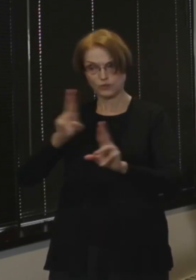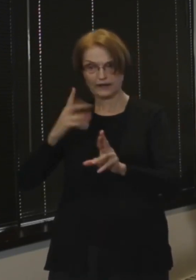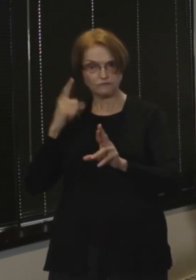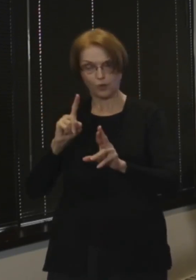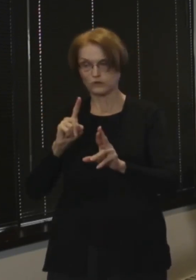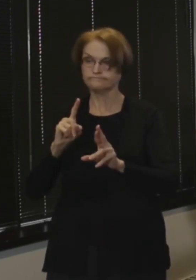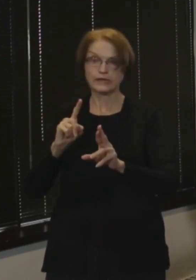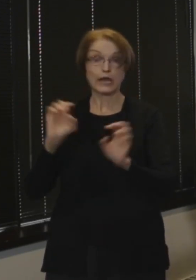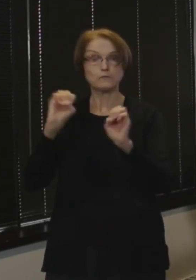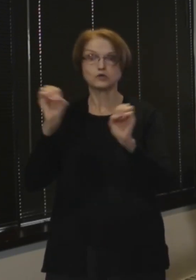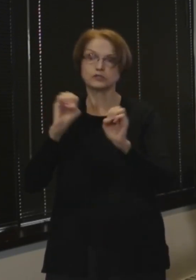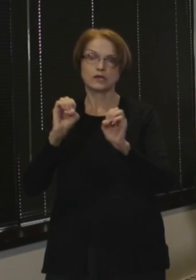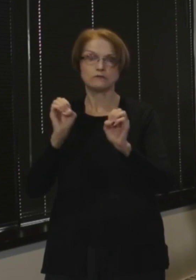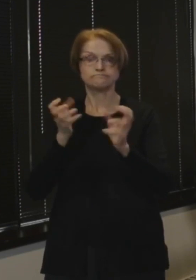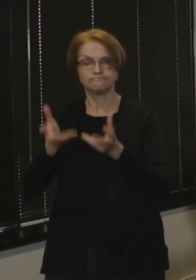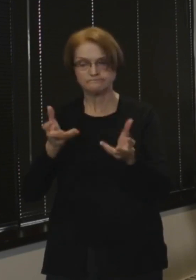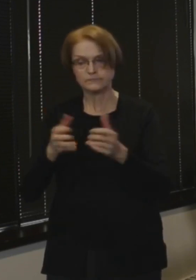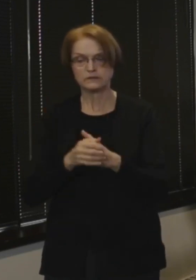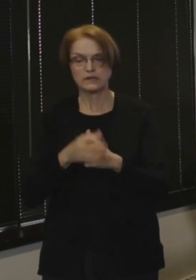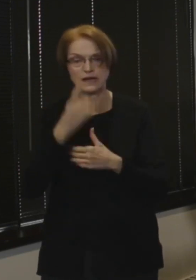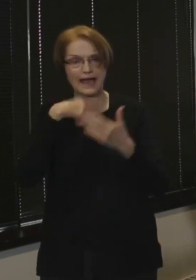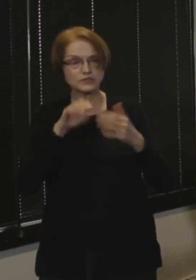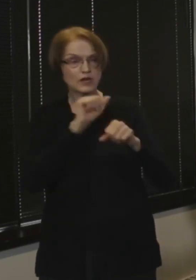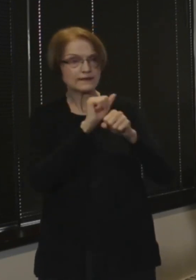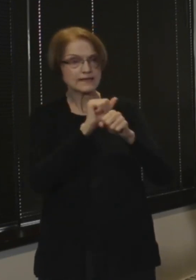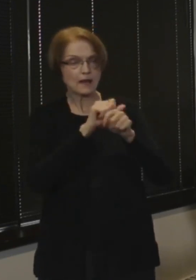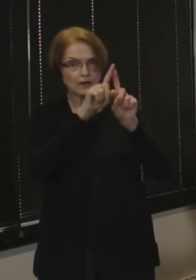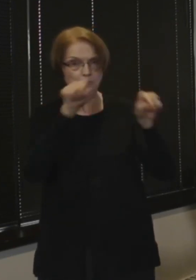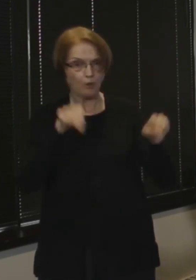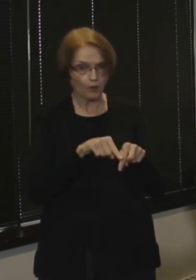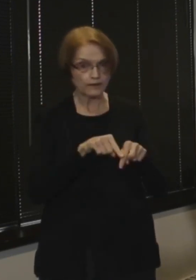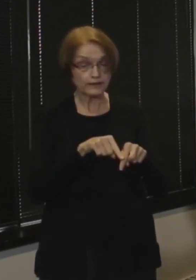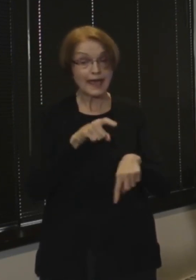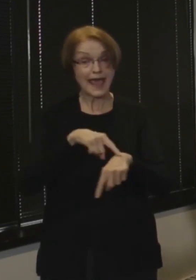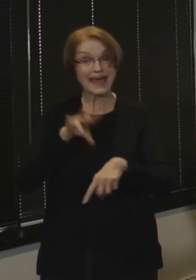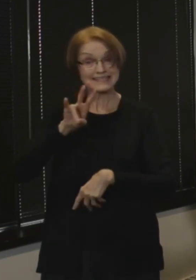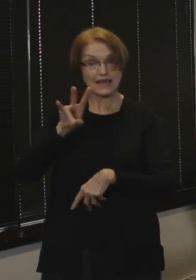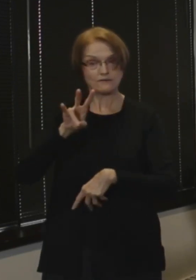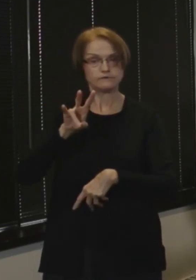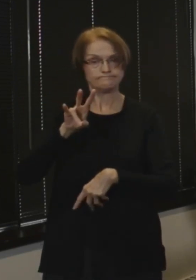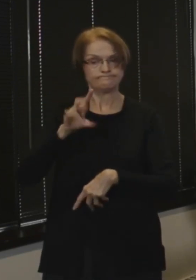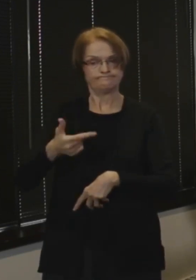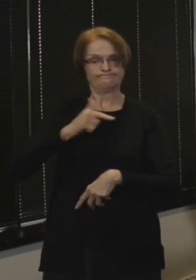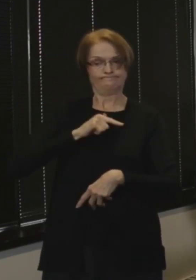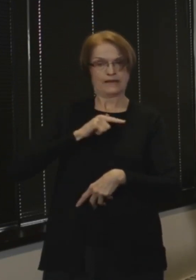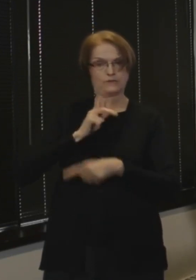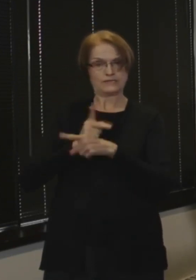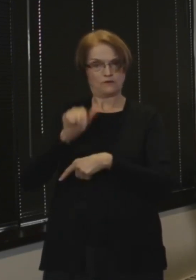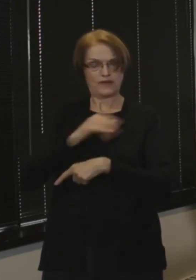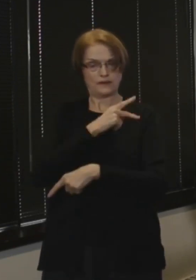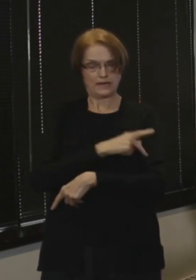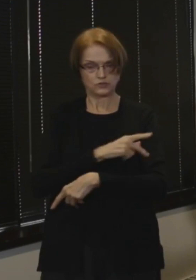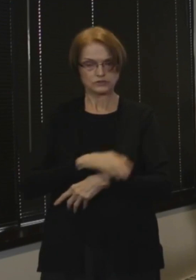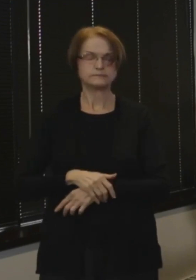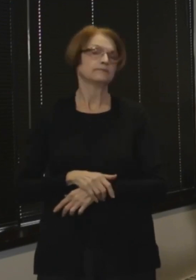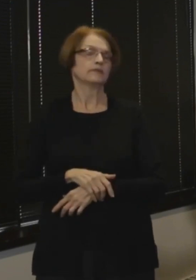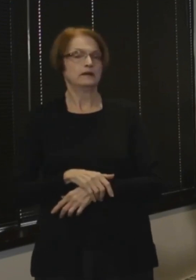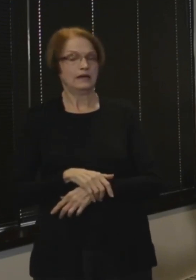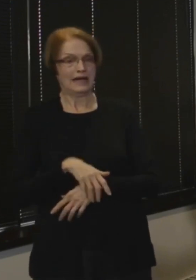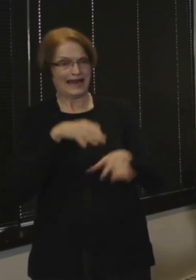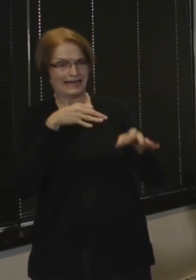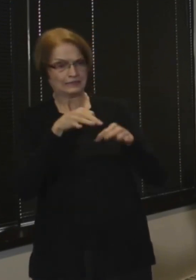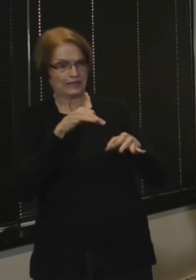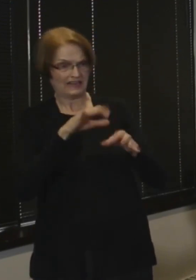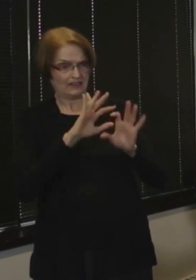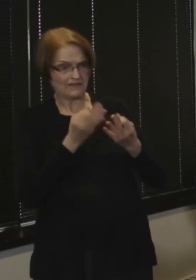I checked the assignment board and at 7 a.m. this patient would become my responsibility. Explaining to a family member the gravity of